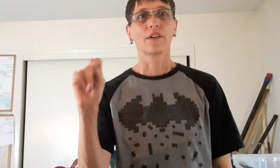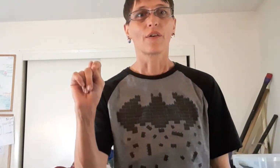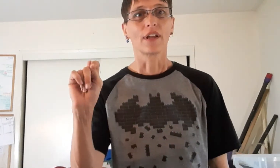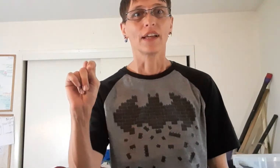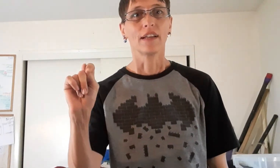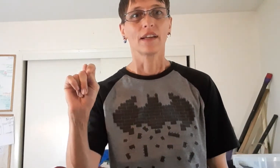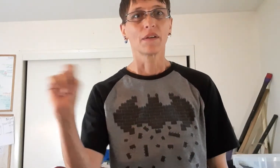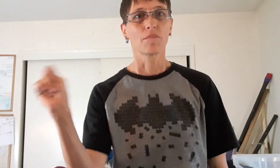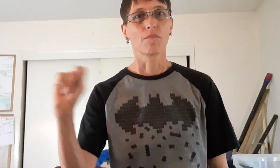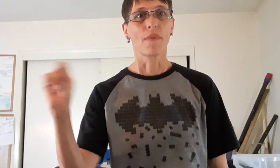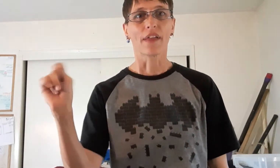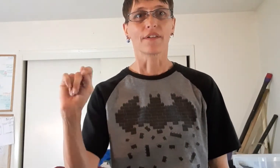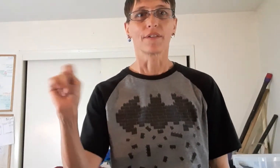Toilet. Bathroom.